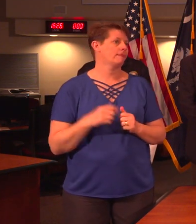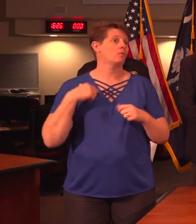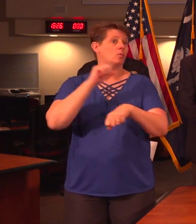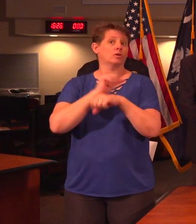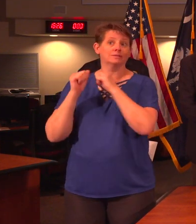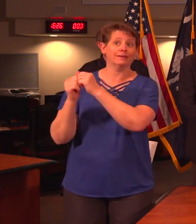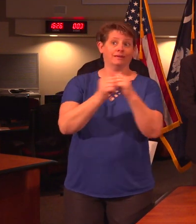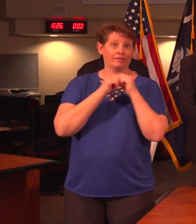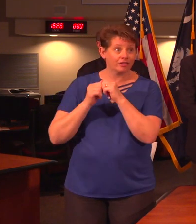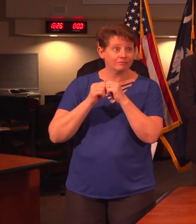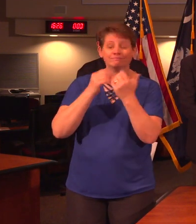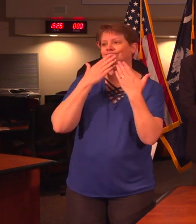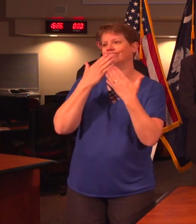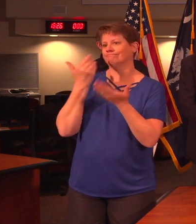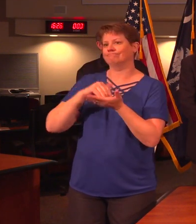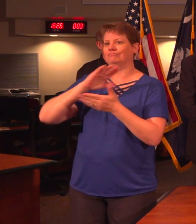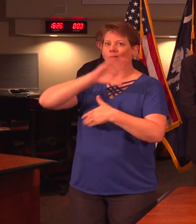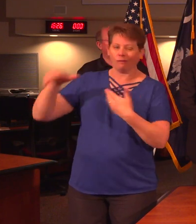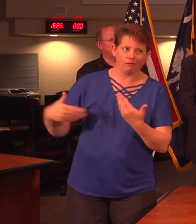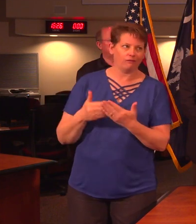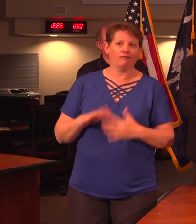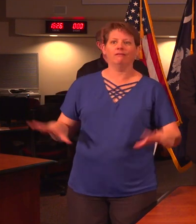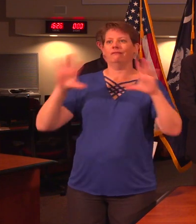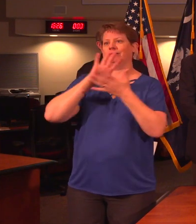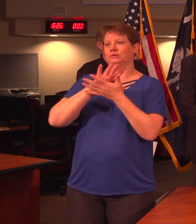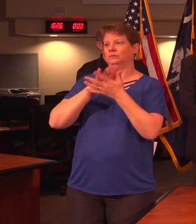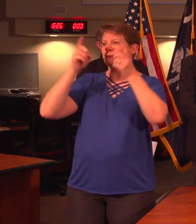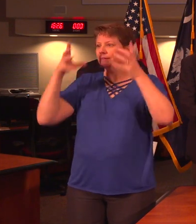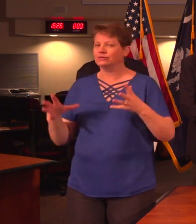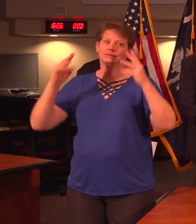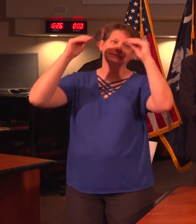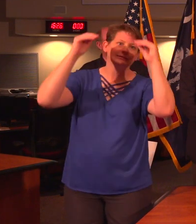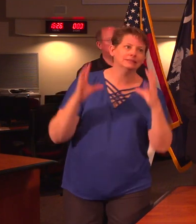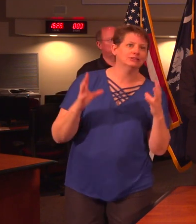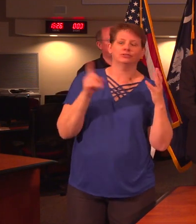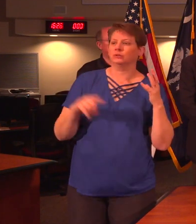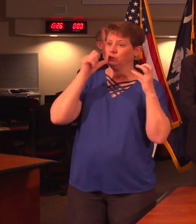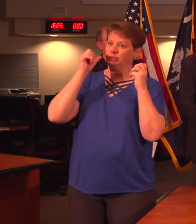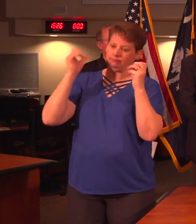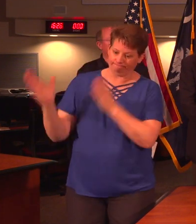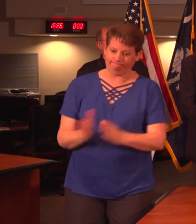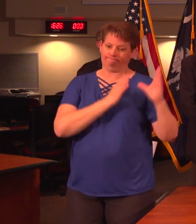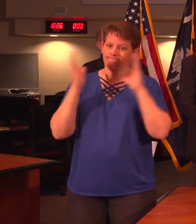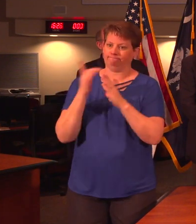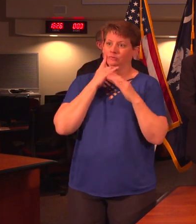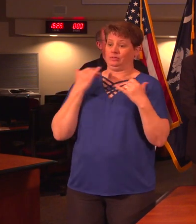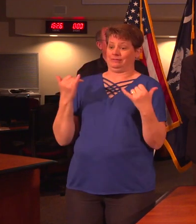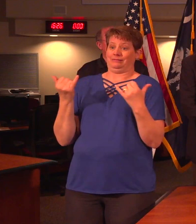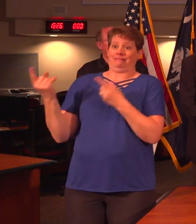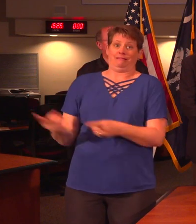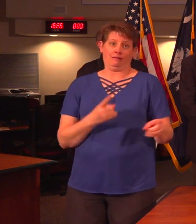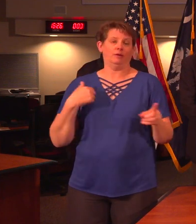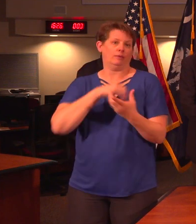together. I want to thank again all of the school administrators, teachers who have been working to prepare for this moment, and